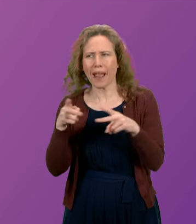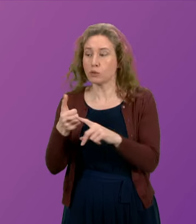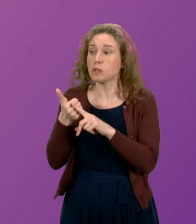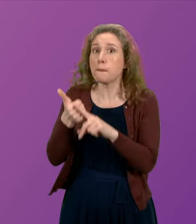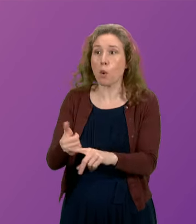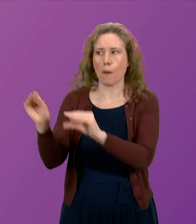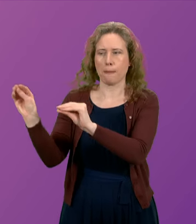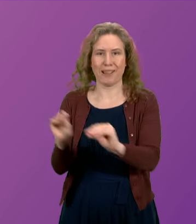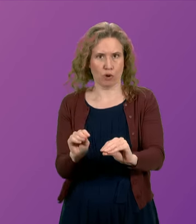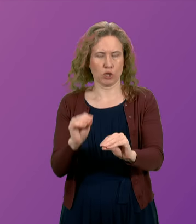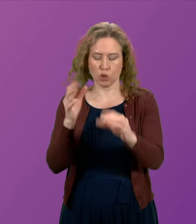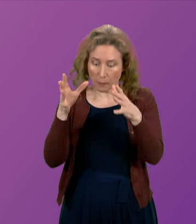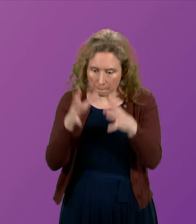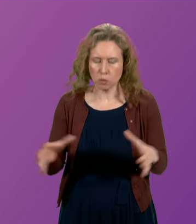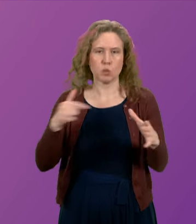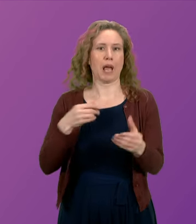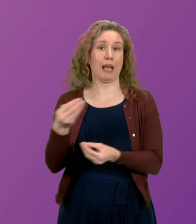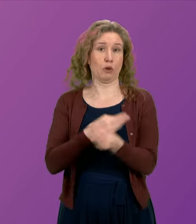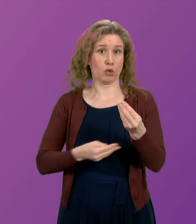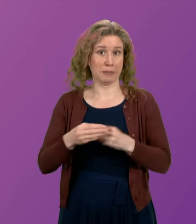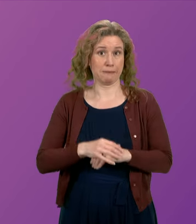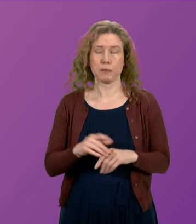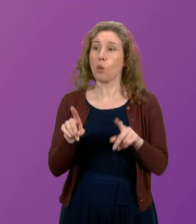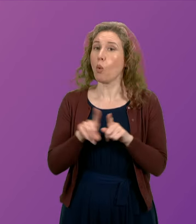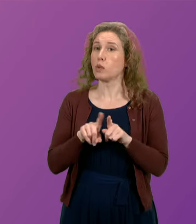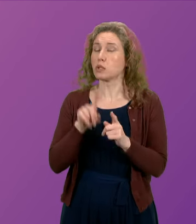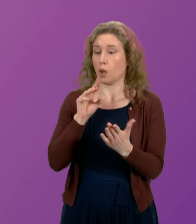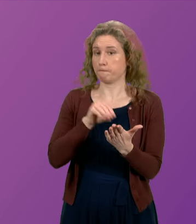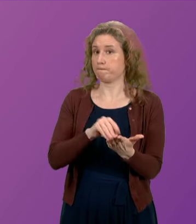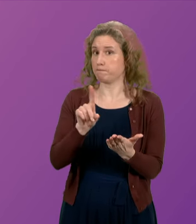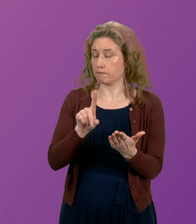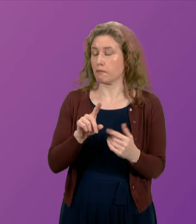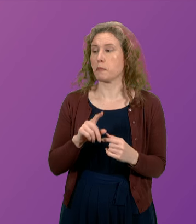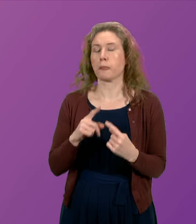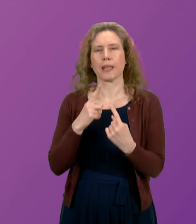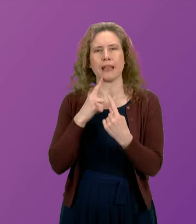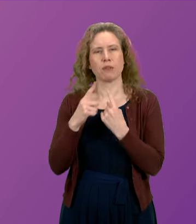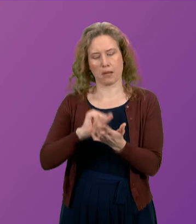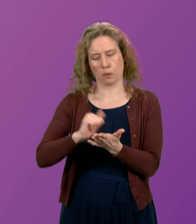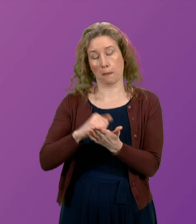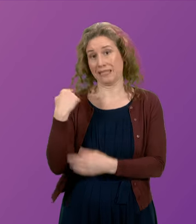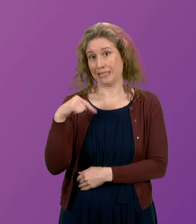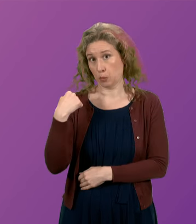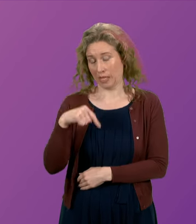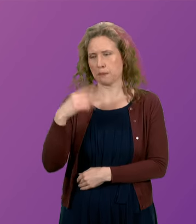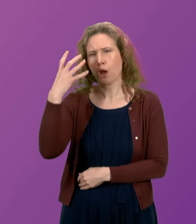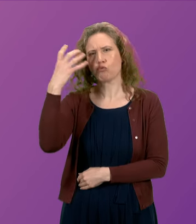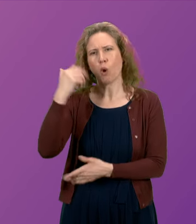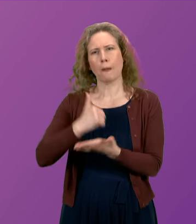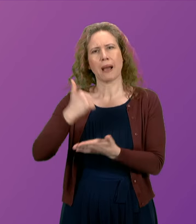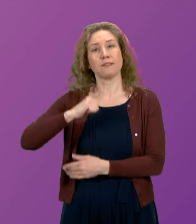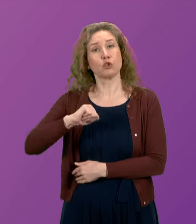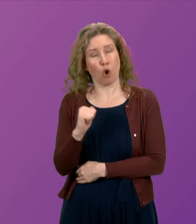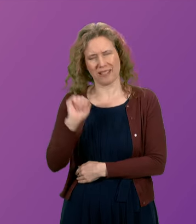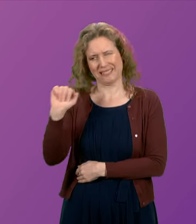migration which will help to boost our economy. I would also note the information published this week by the Royal Bank of Scotland